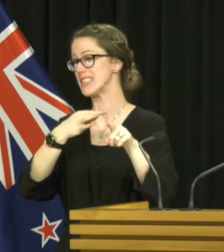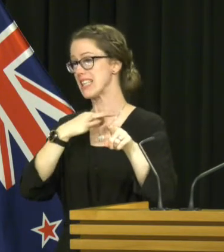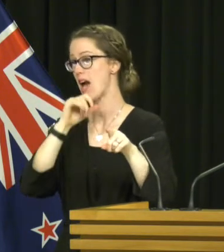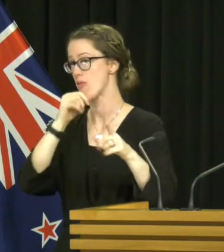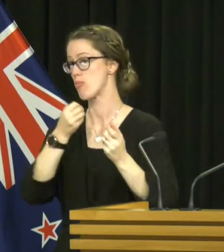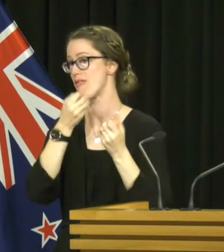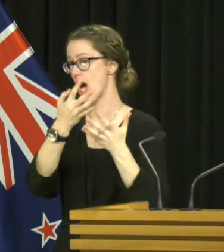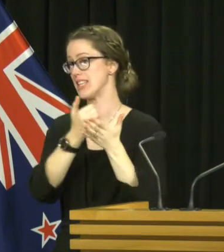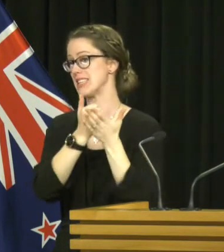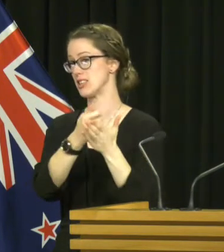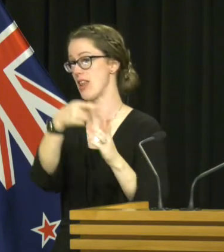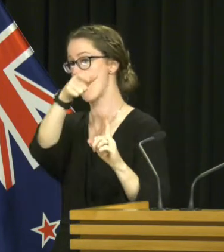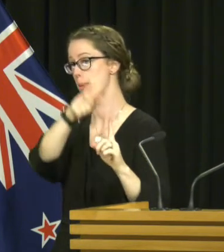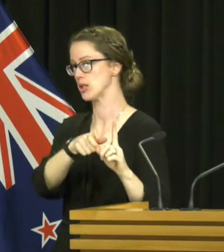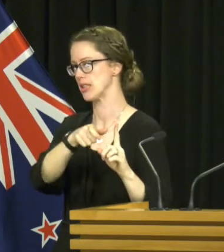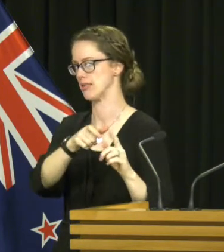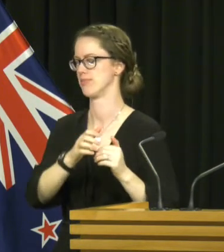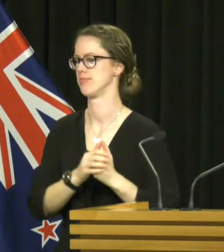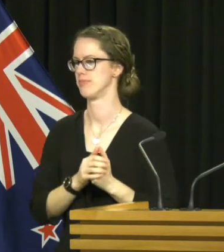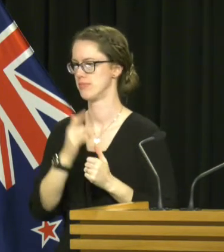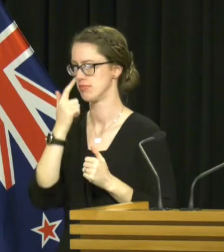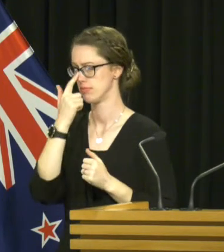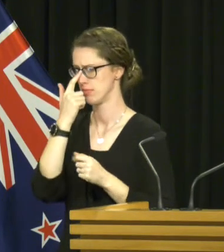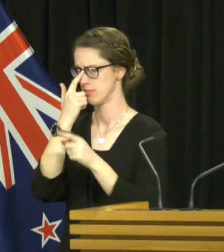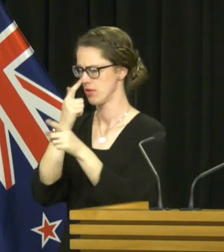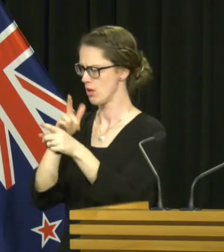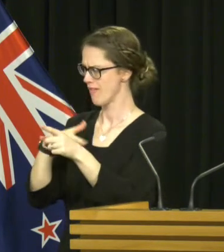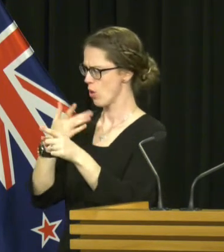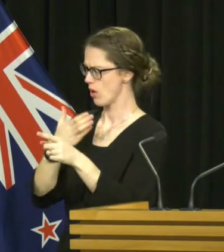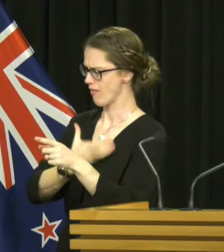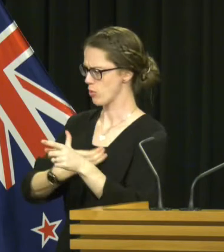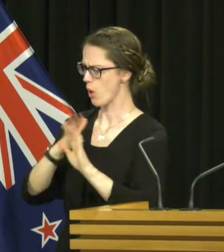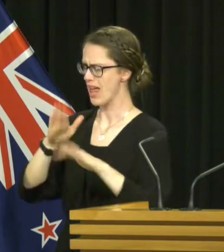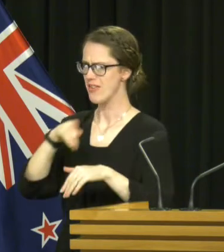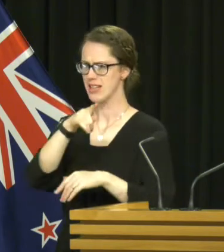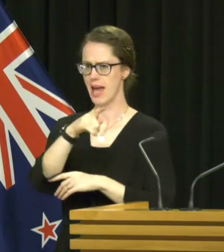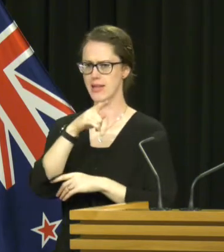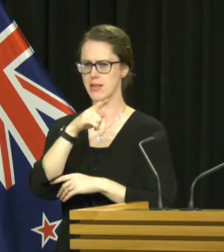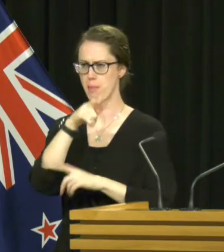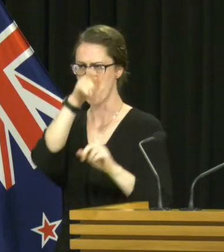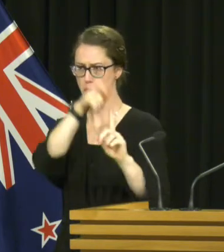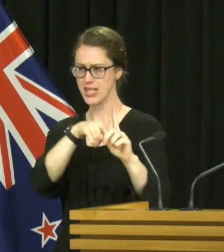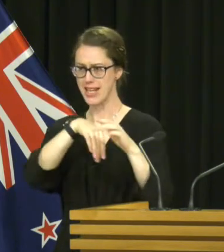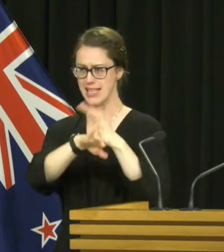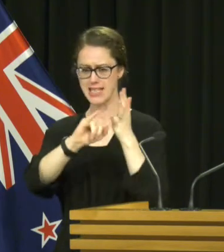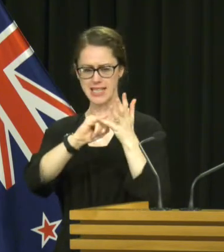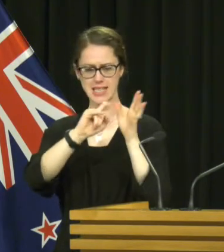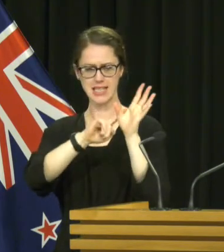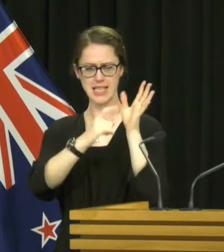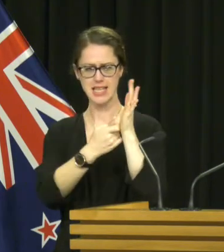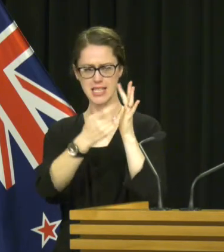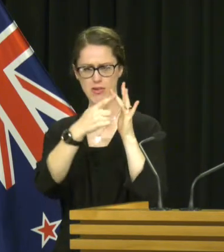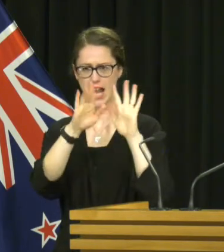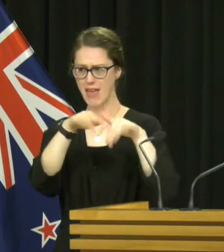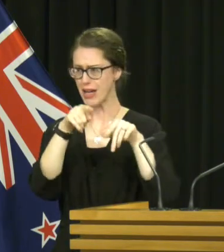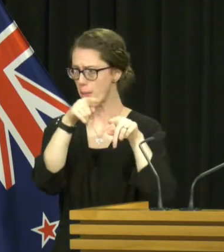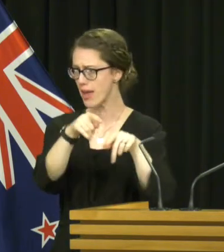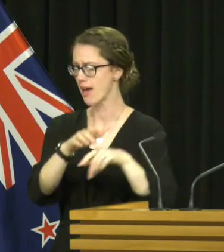to provide that assistance. Do you feel comfortable leaving him in Syria? I think that the messages